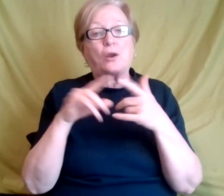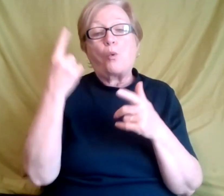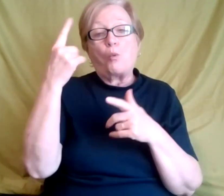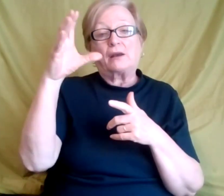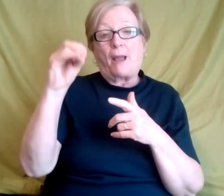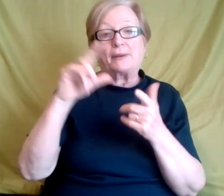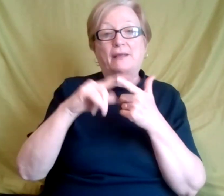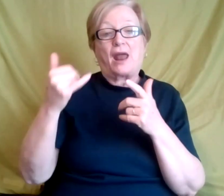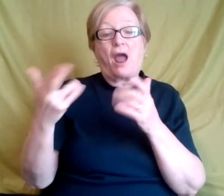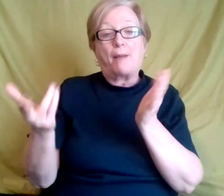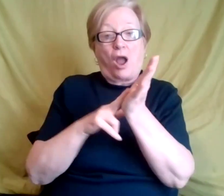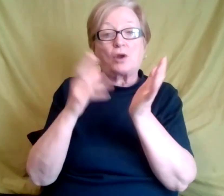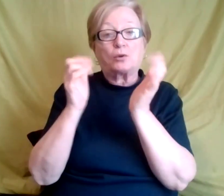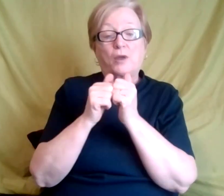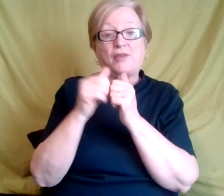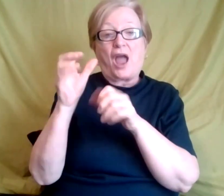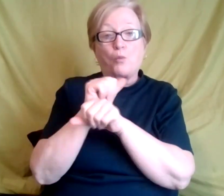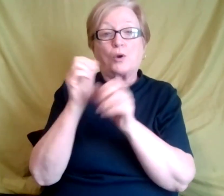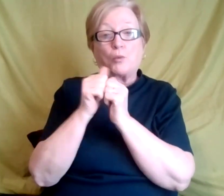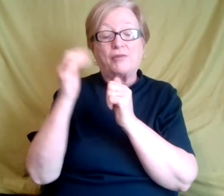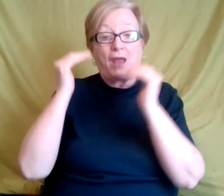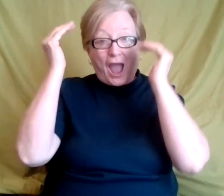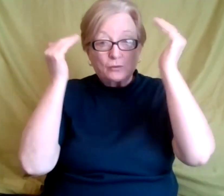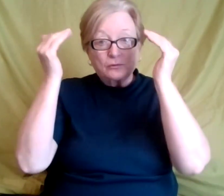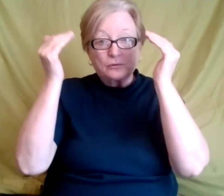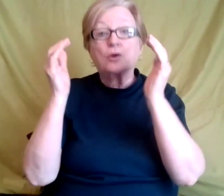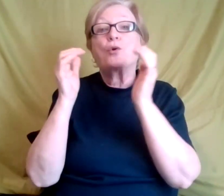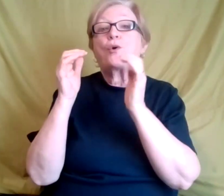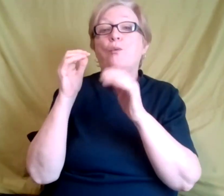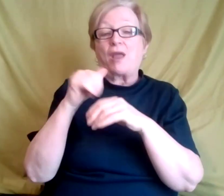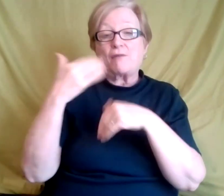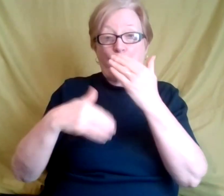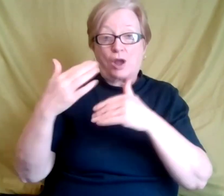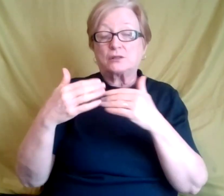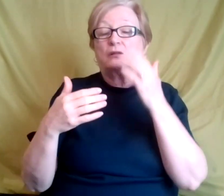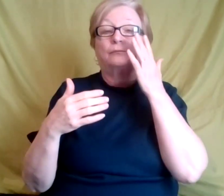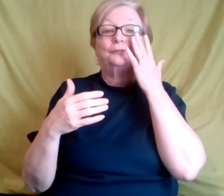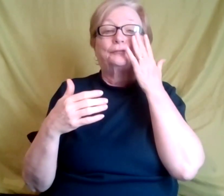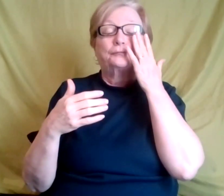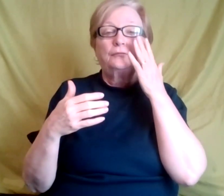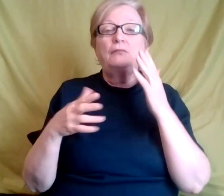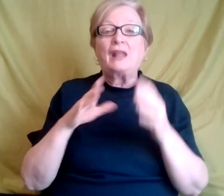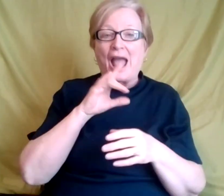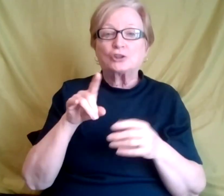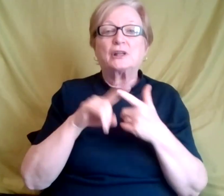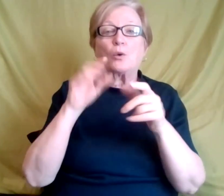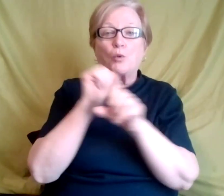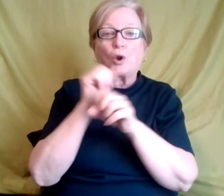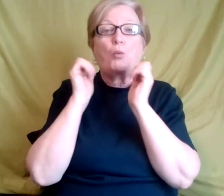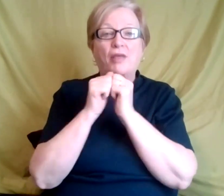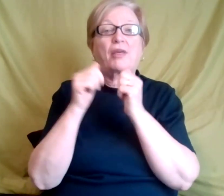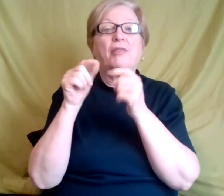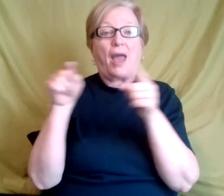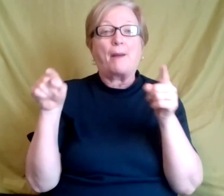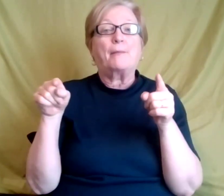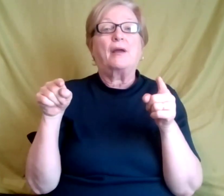contracted with where I work with the adults, we have a process where we actually work with them, you know,